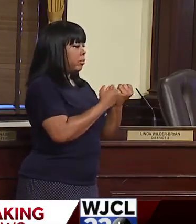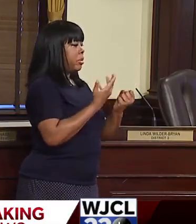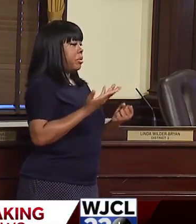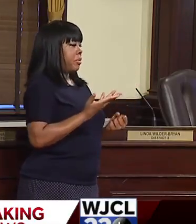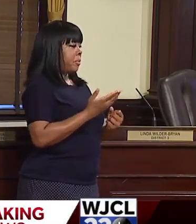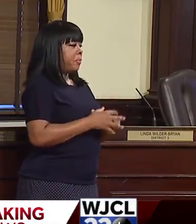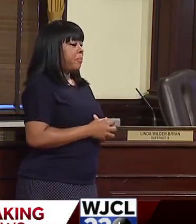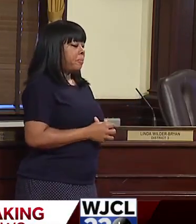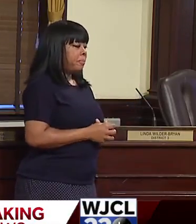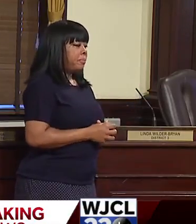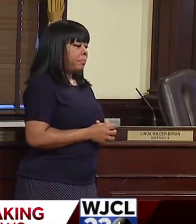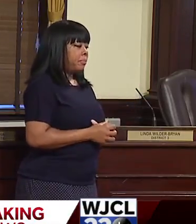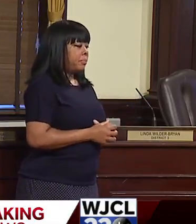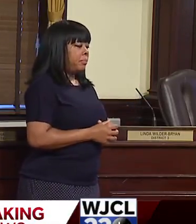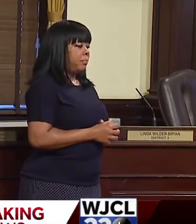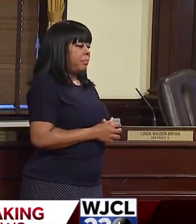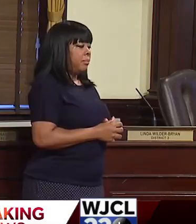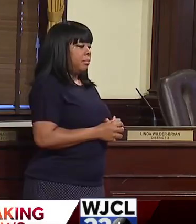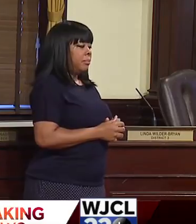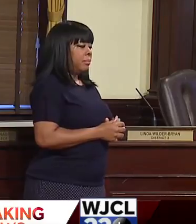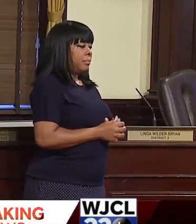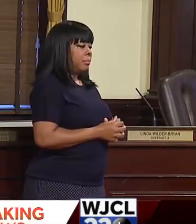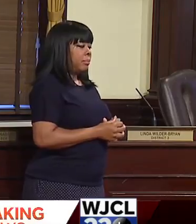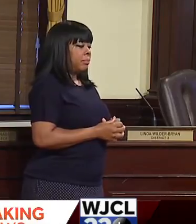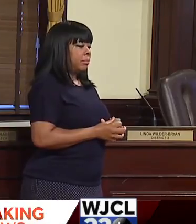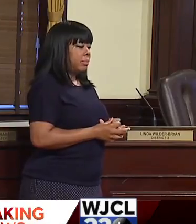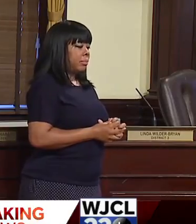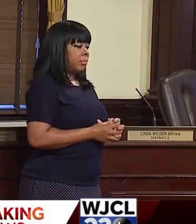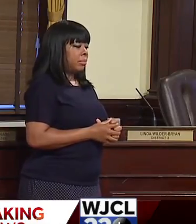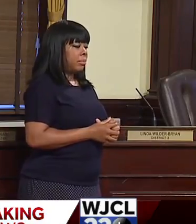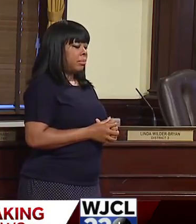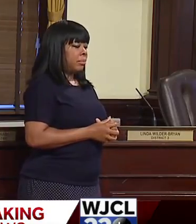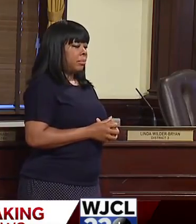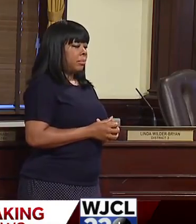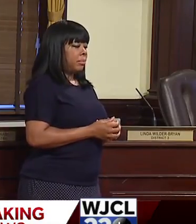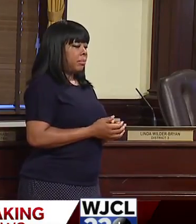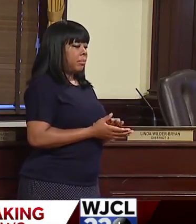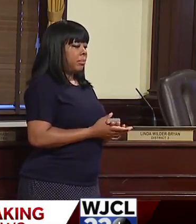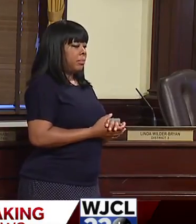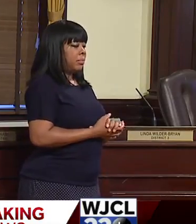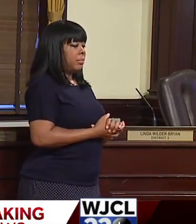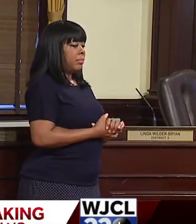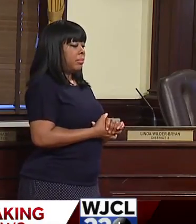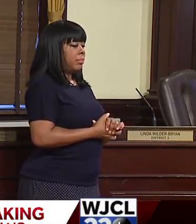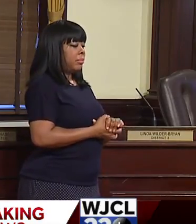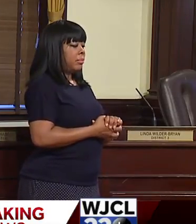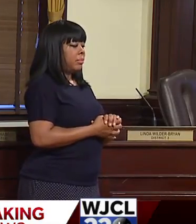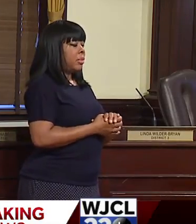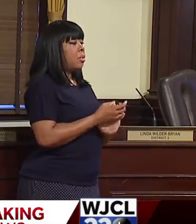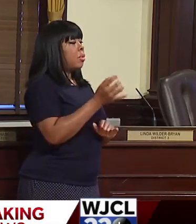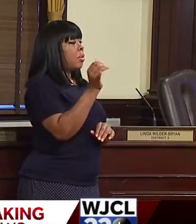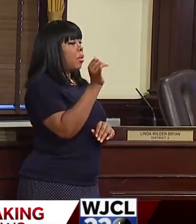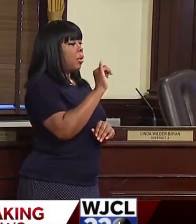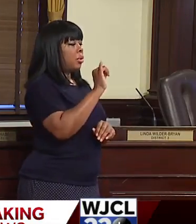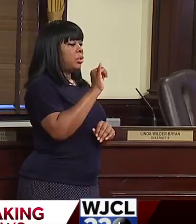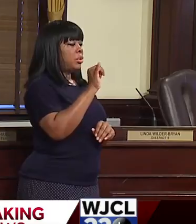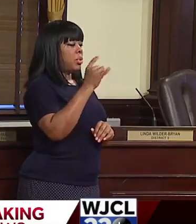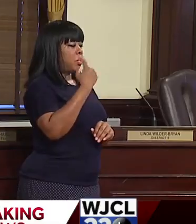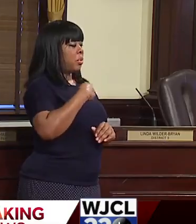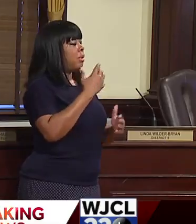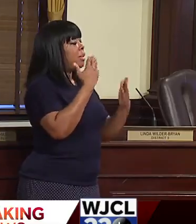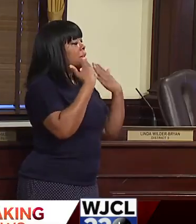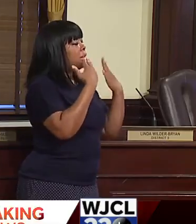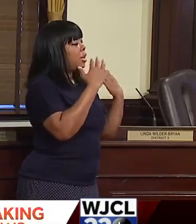Savannah lending us their resources and expertise agencies. And we are grateful to Savannah is